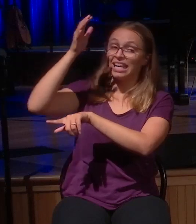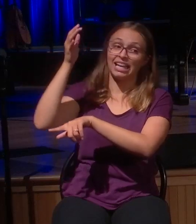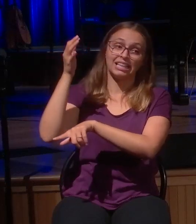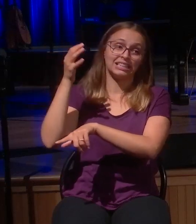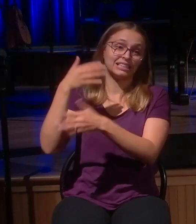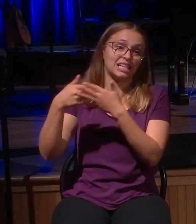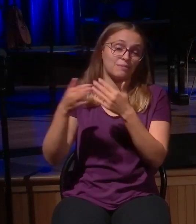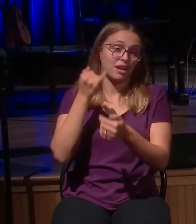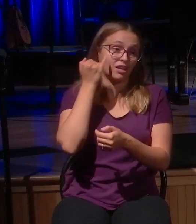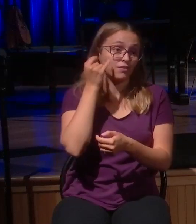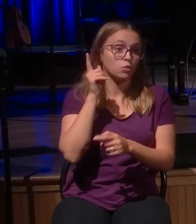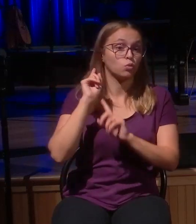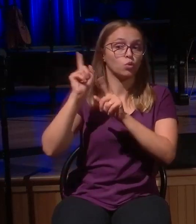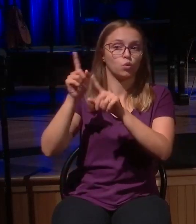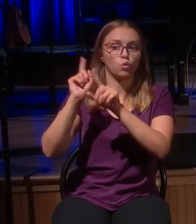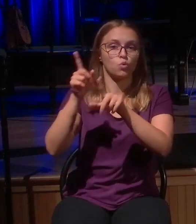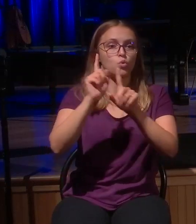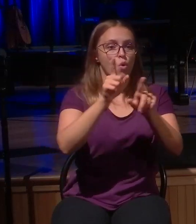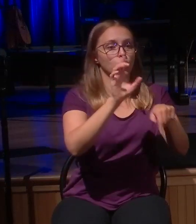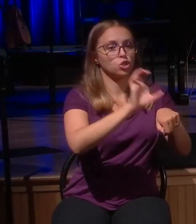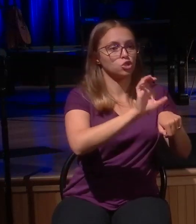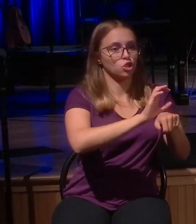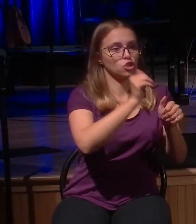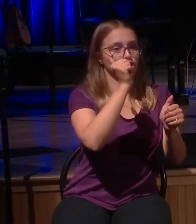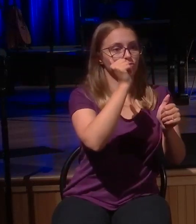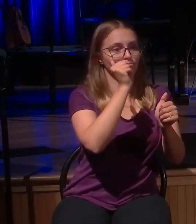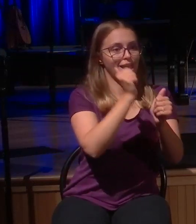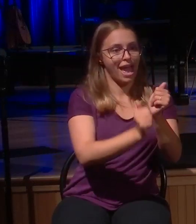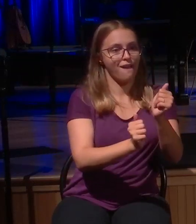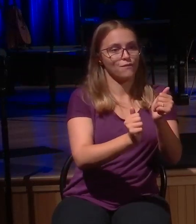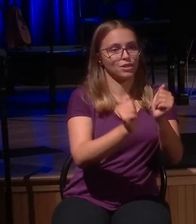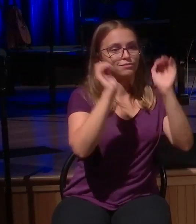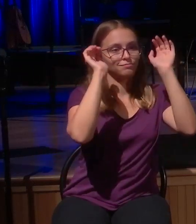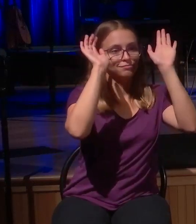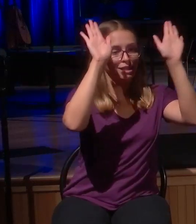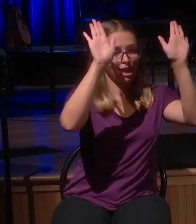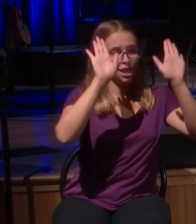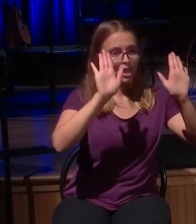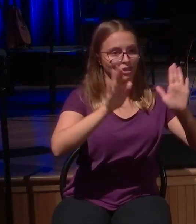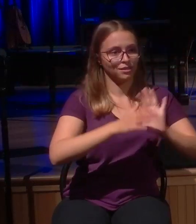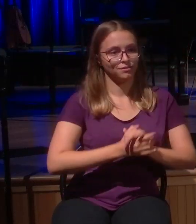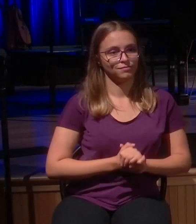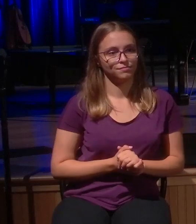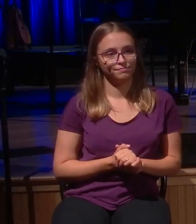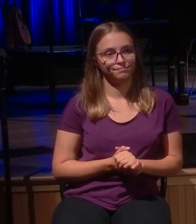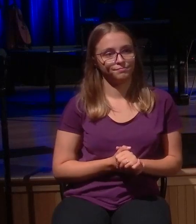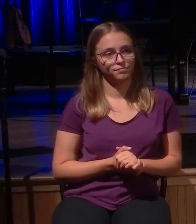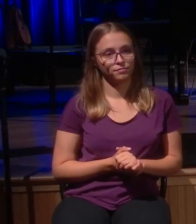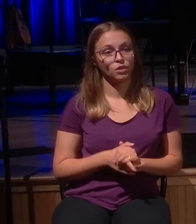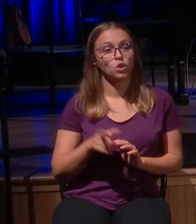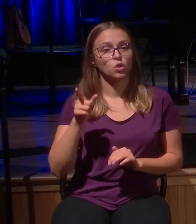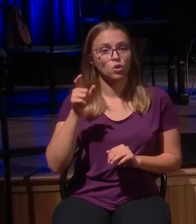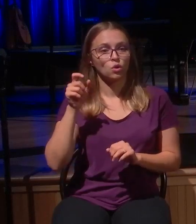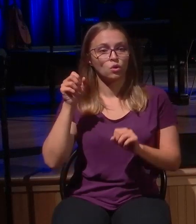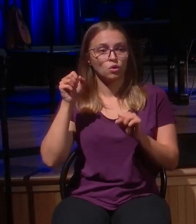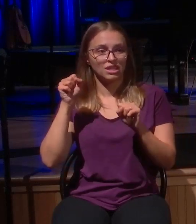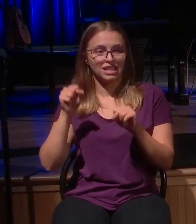relationship with Jesus Christ. It is possible to have a heart of rebellion. Recklessness and ruin. Even though you may be within the